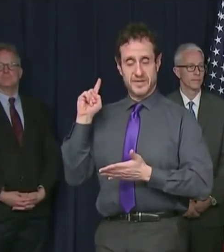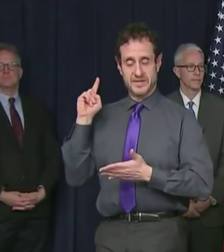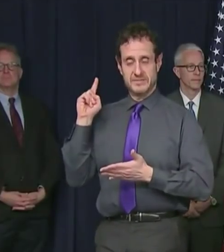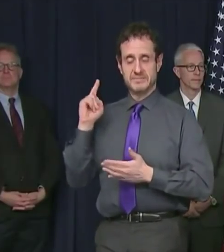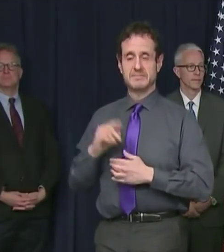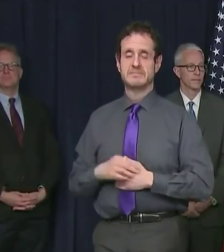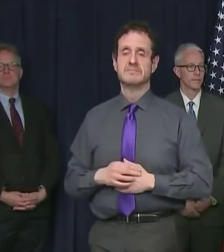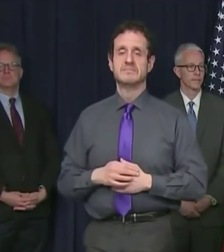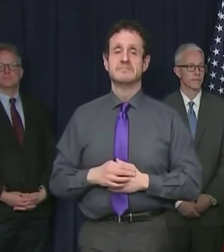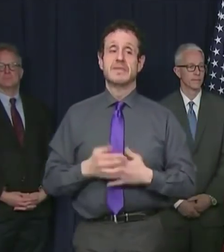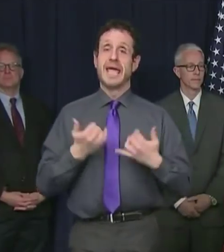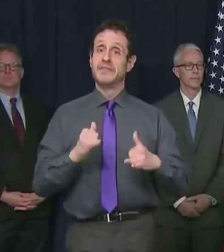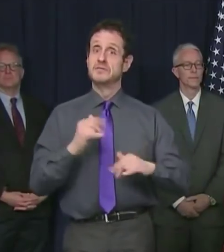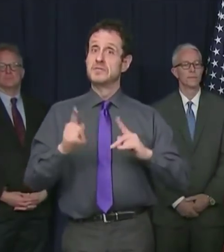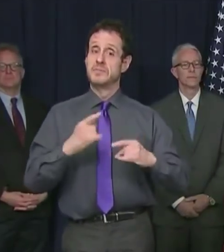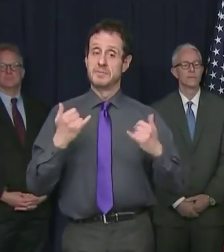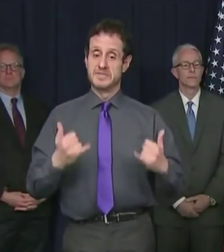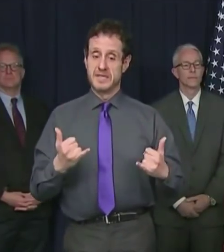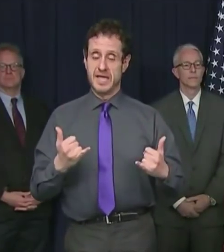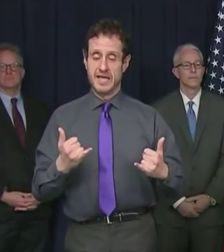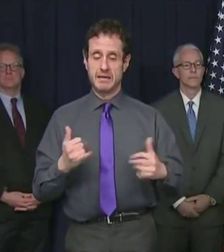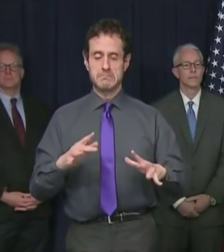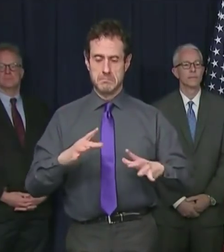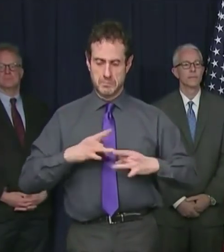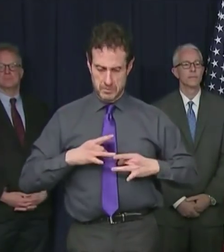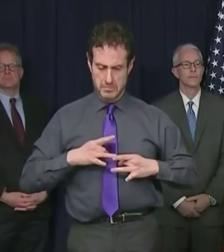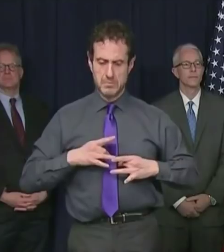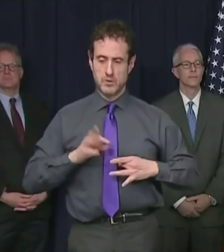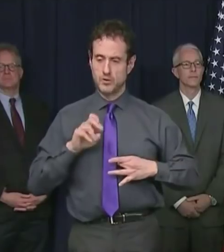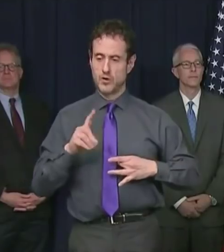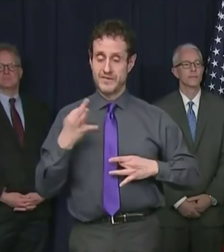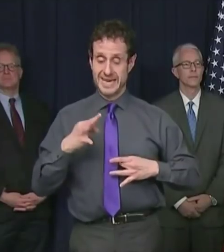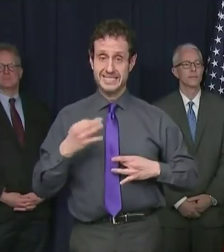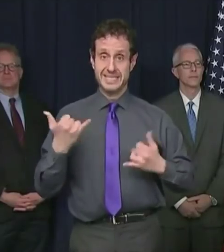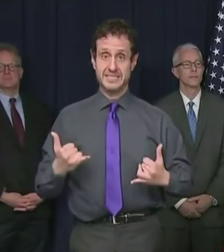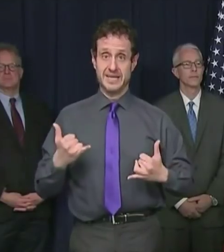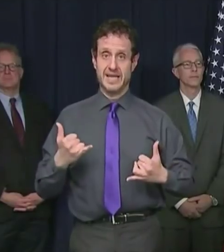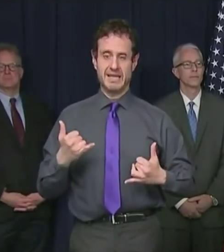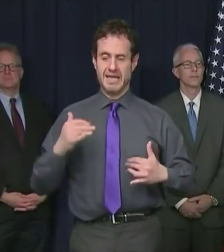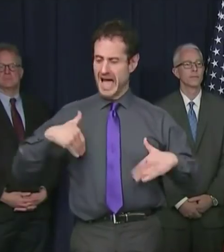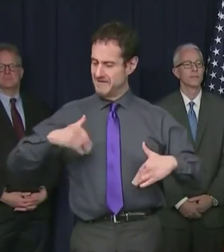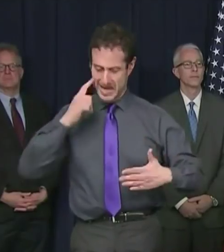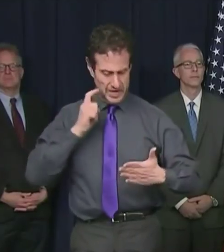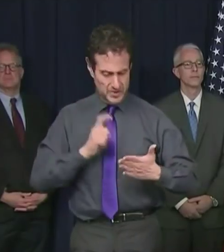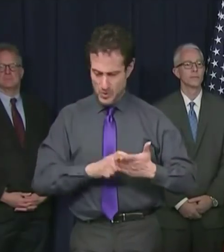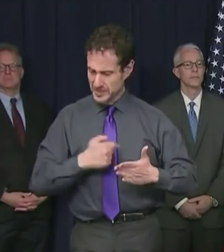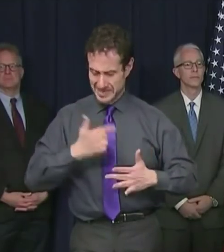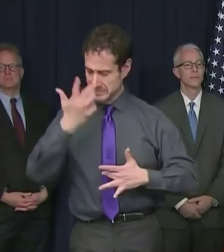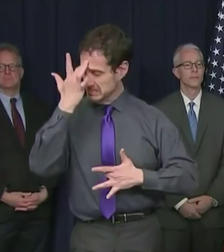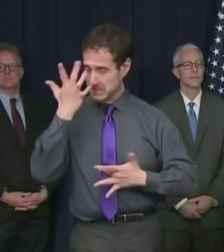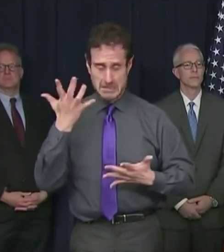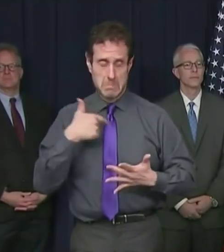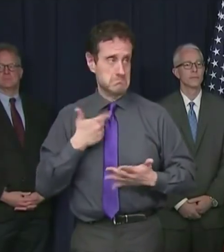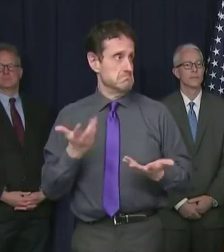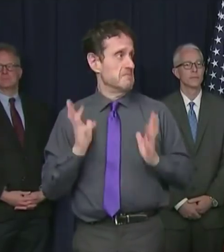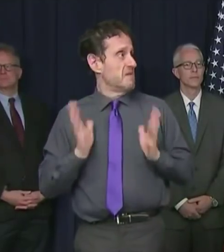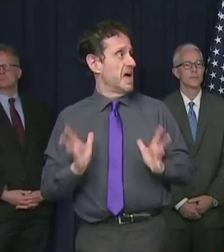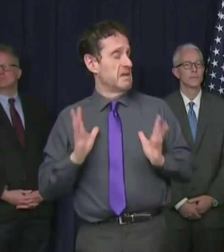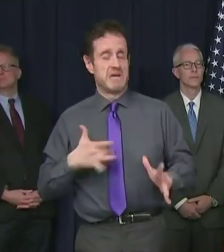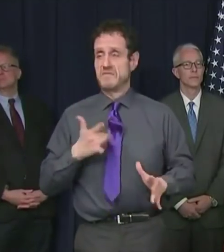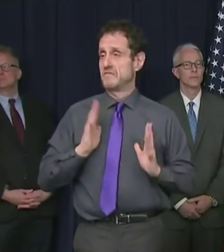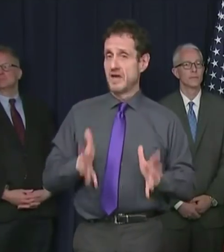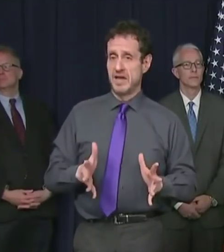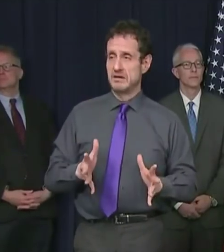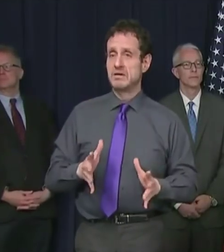And there are still people today who got sick today who haven't even noticed that they've been sick yet. They picked up the